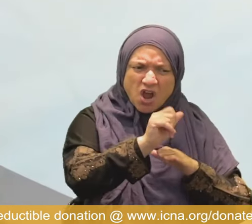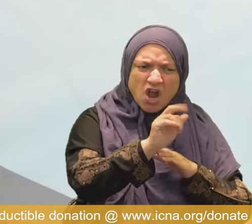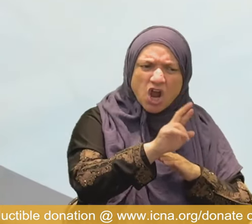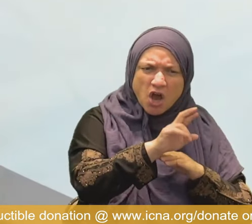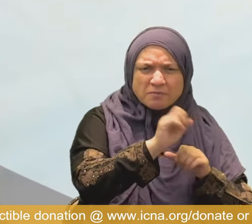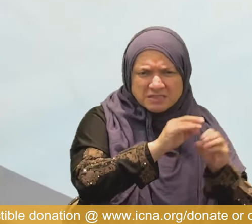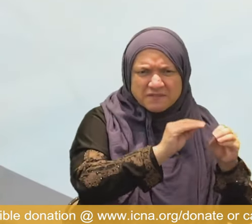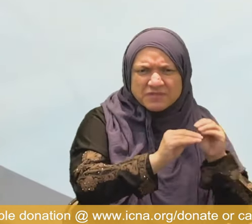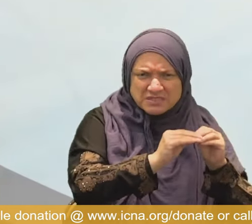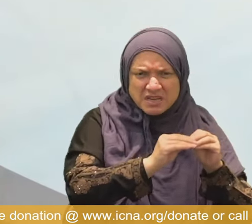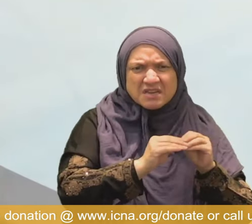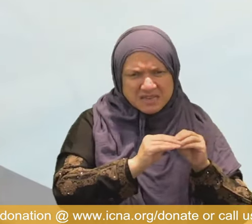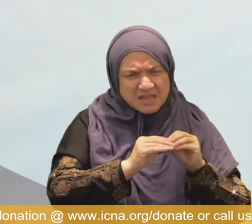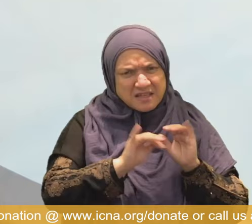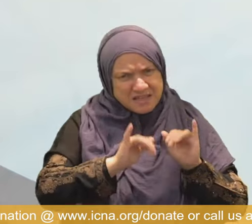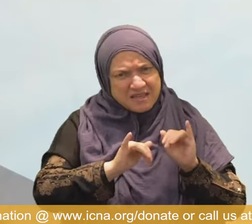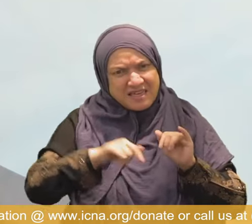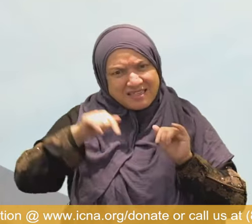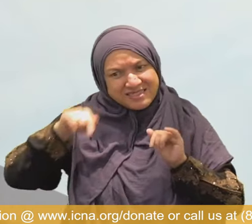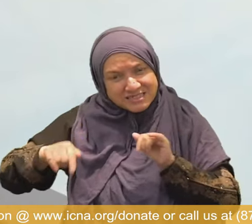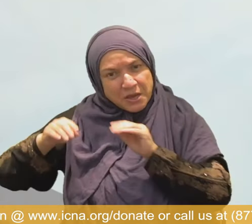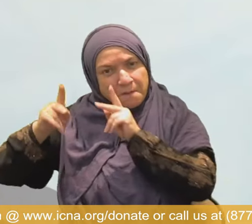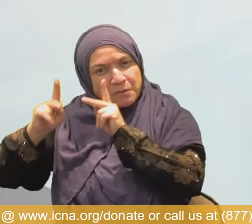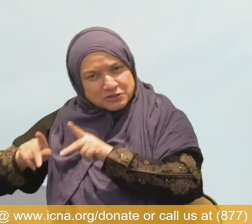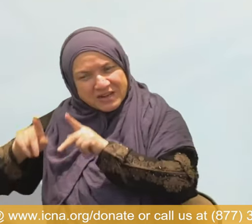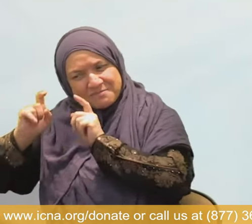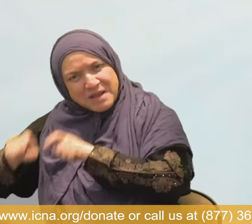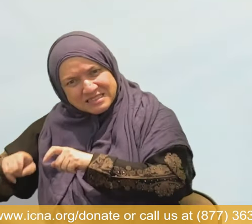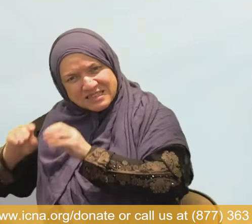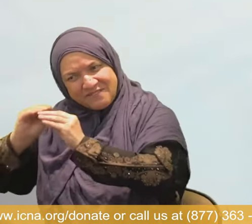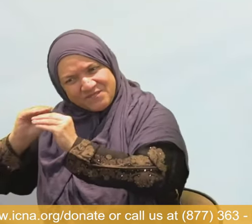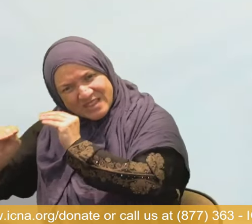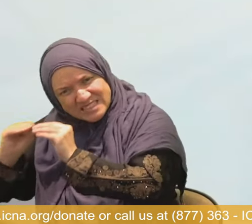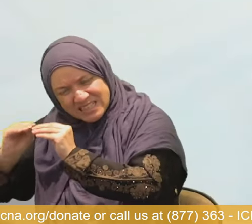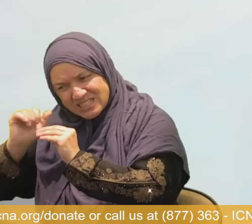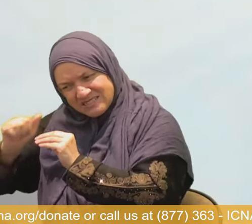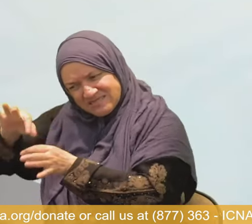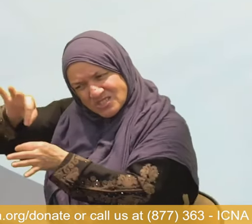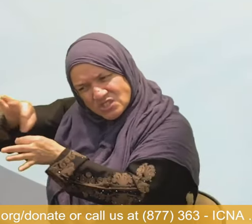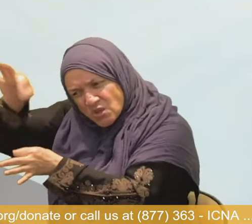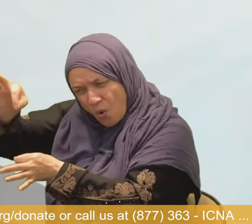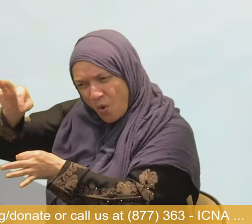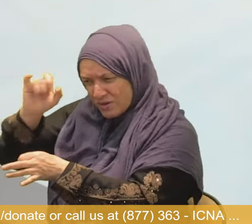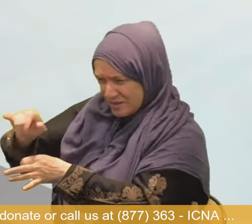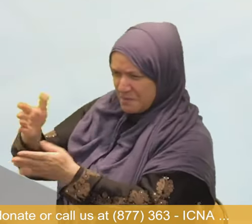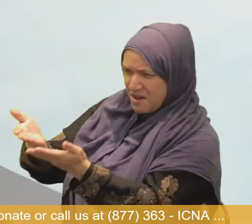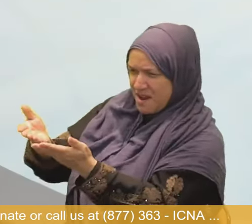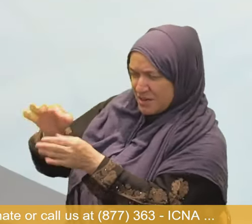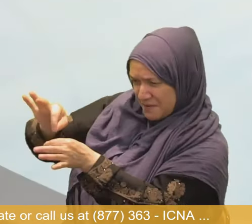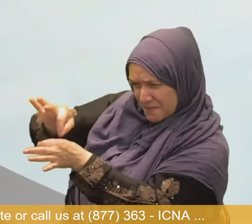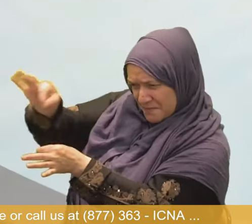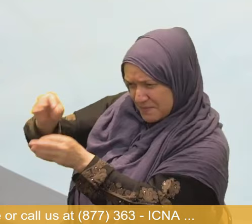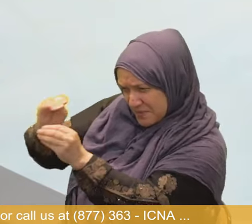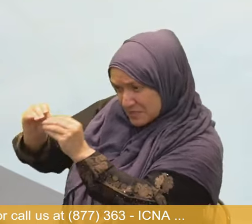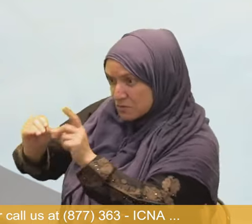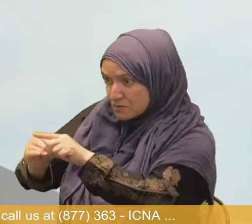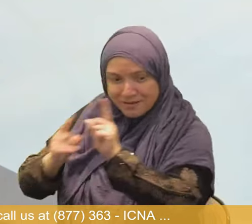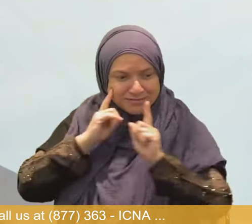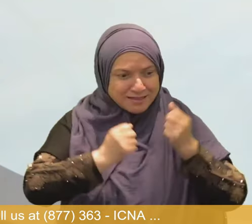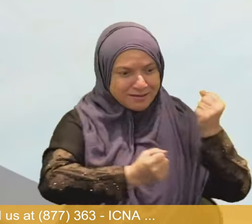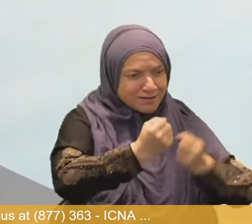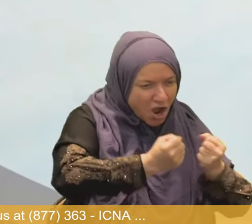Our human body have physical desires. Body wants to drink, body wants to eat, body wants to have a relationship.